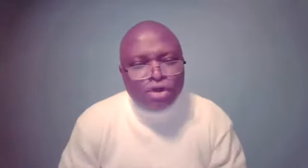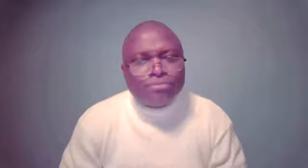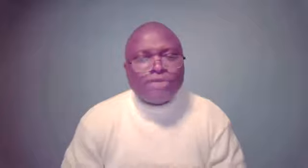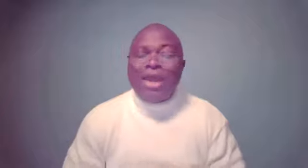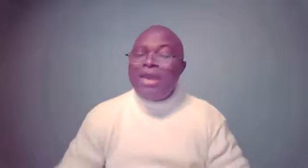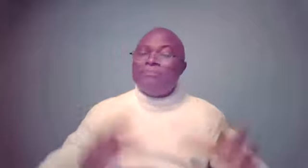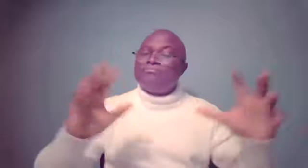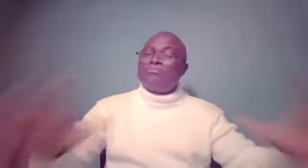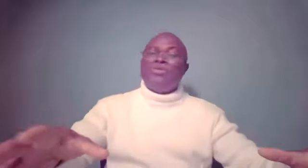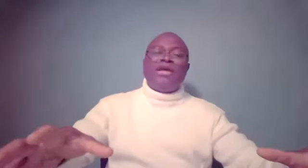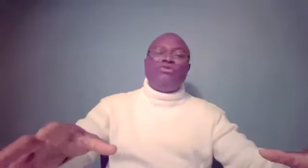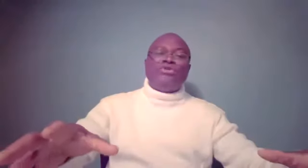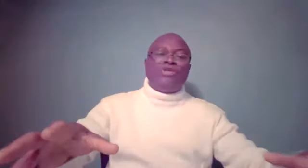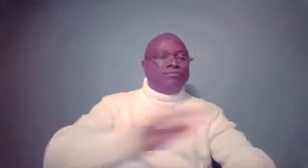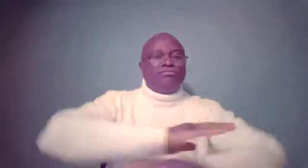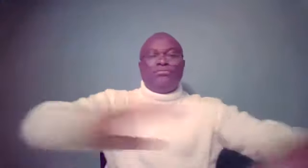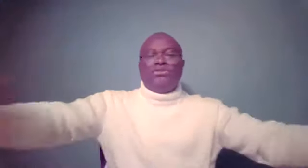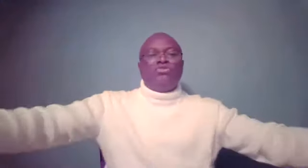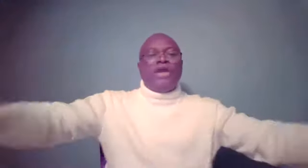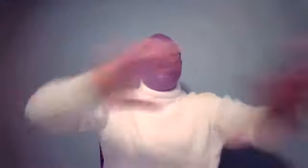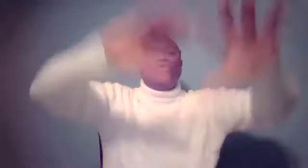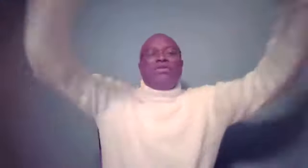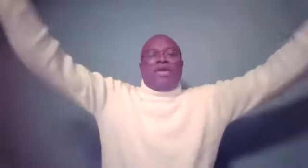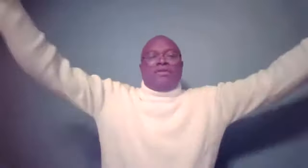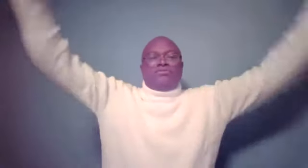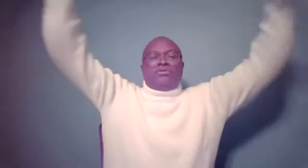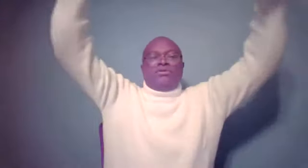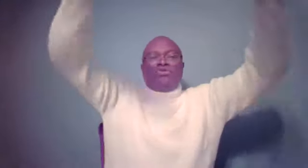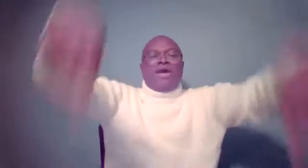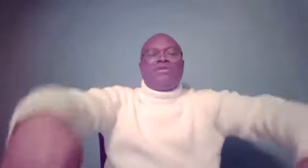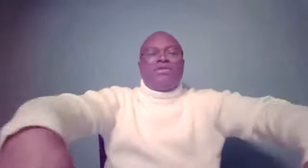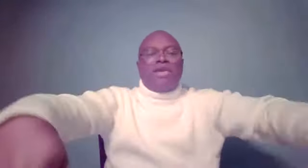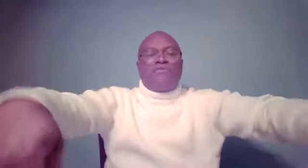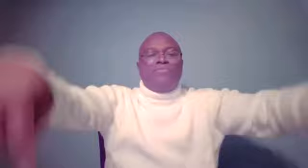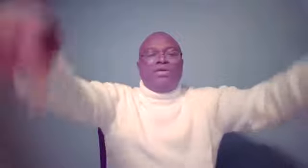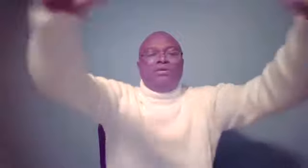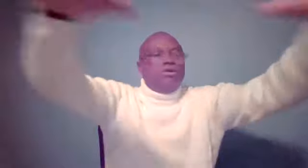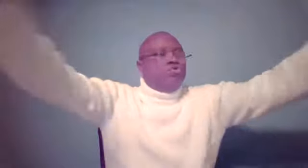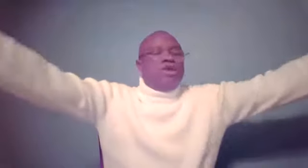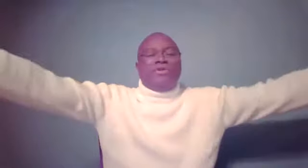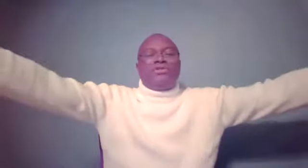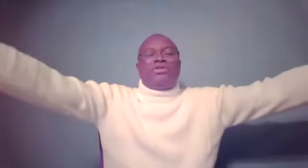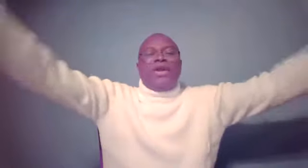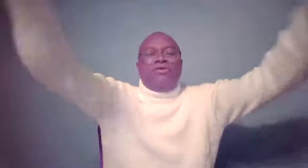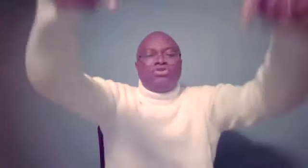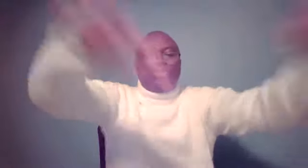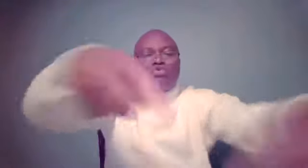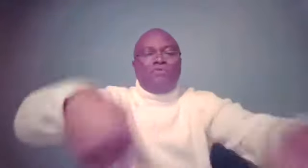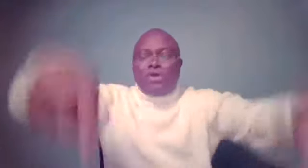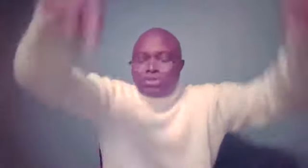up. Hey, you got to do it today. Today or no other day. You can't escape from me. No other person is here. Just two of us.